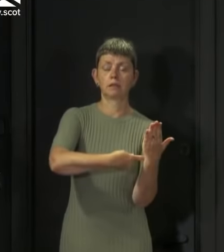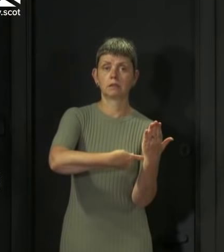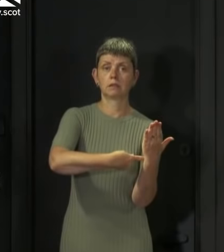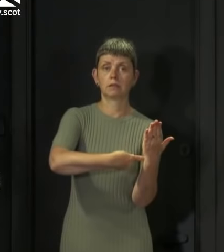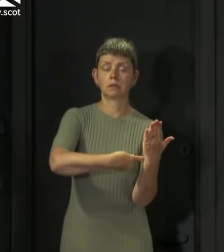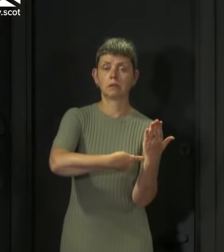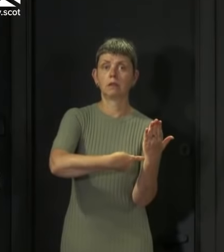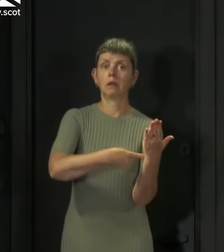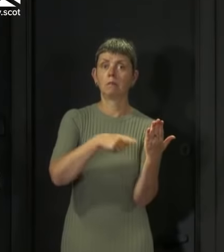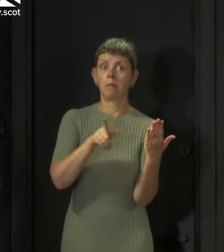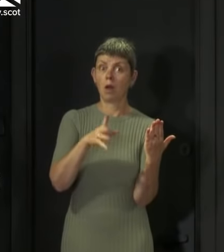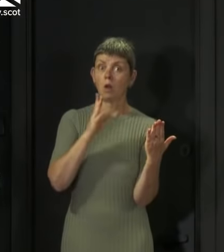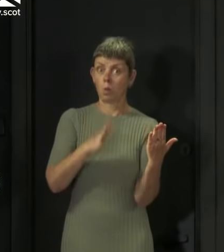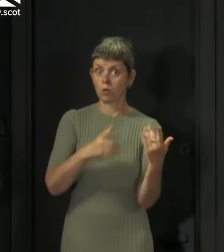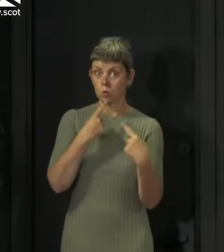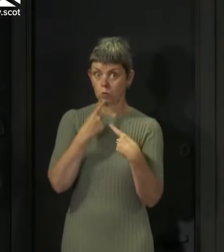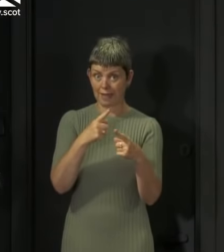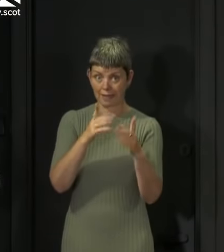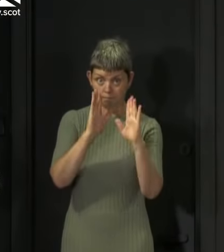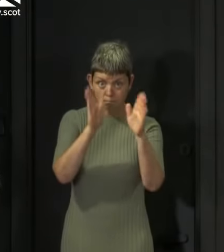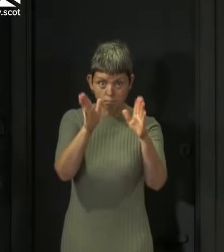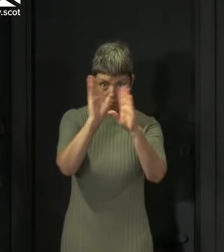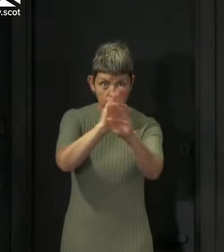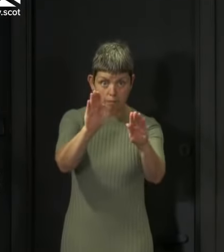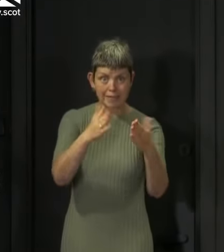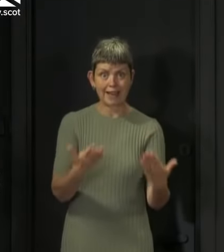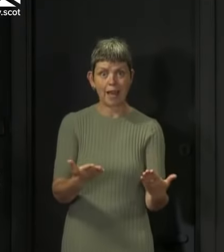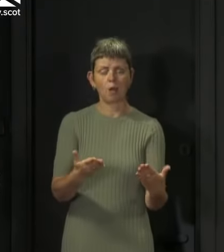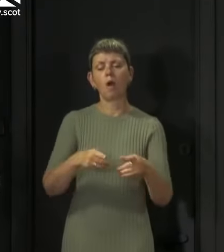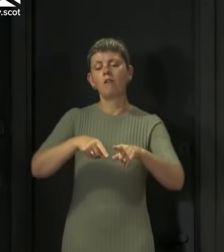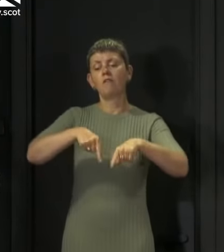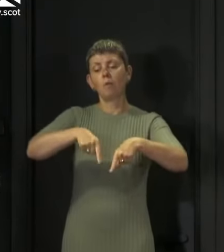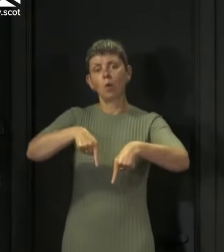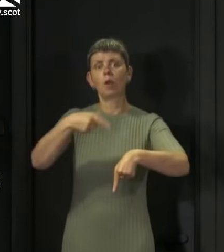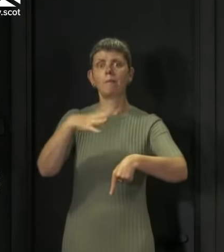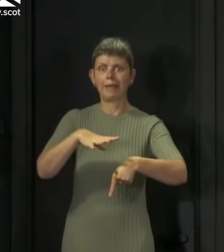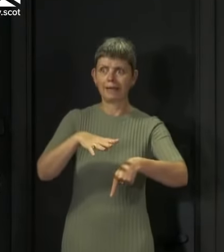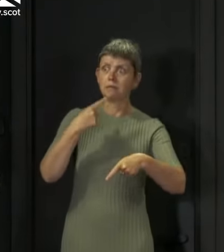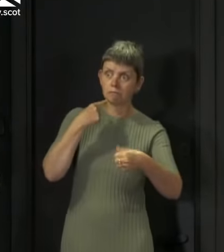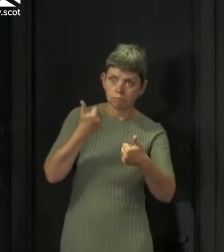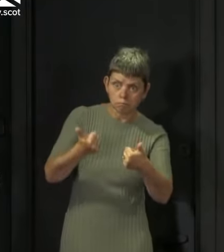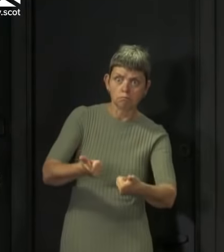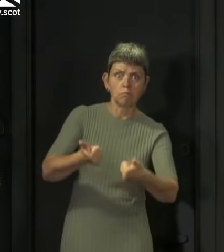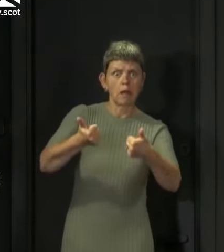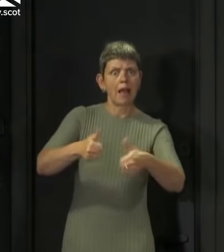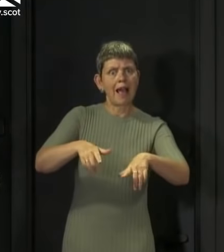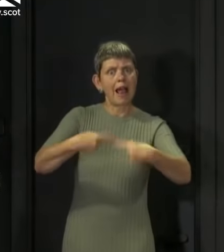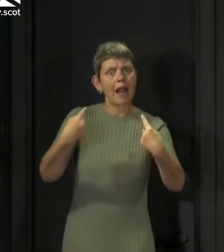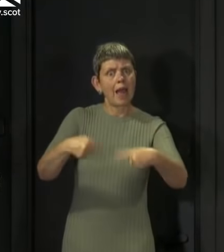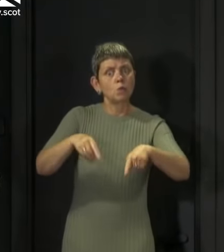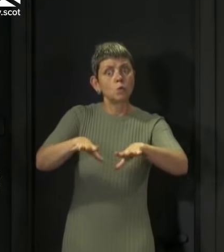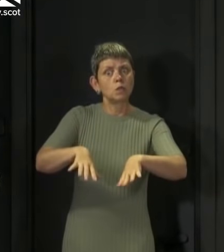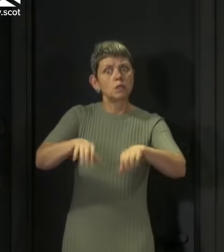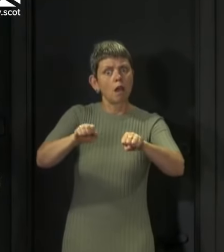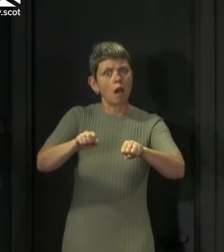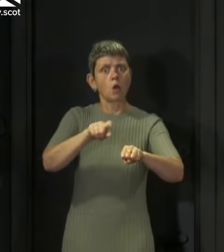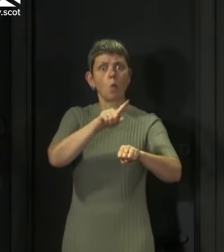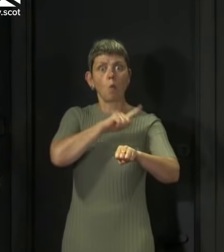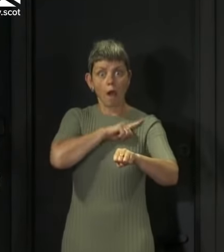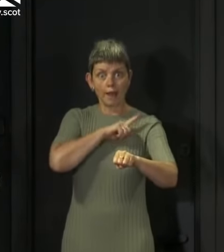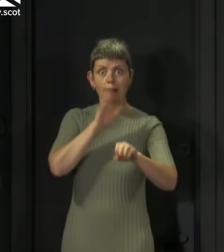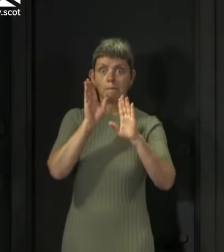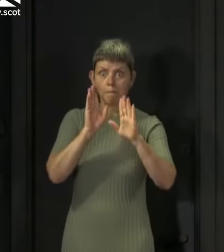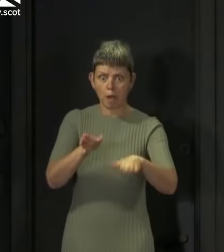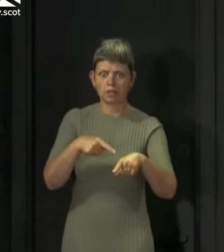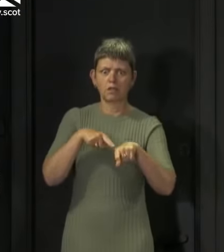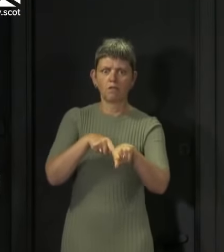emphasise the importance of that directly now. Football has been given the go-ahead on the strict condition that clubs and players abide by the